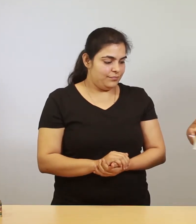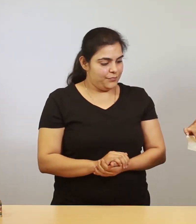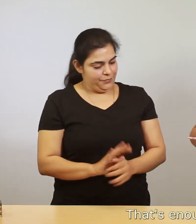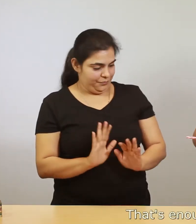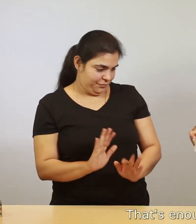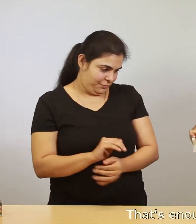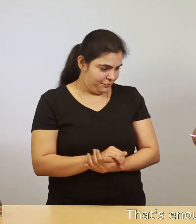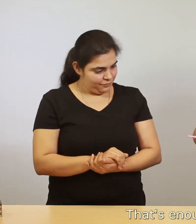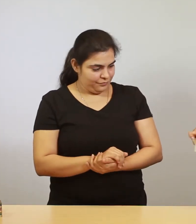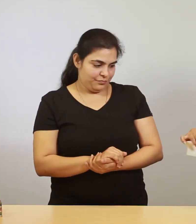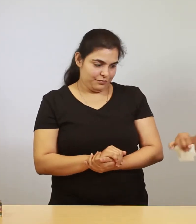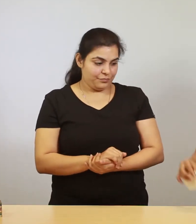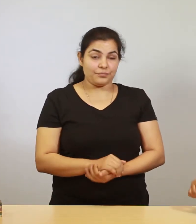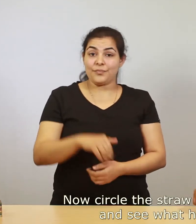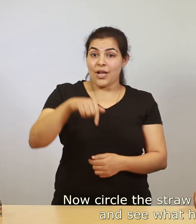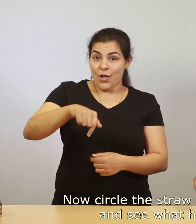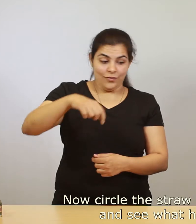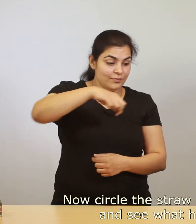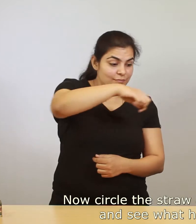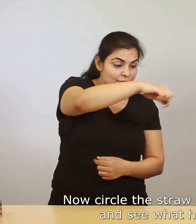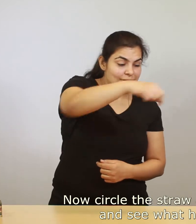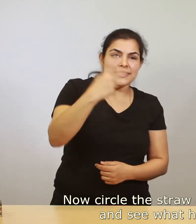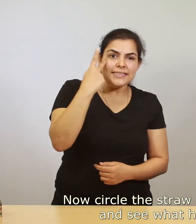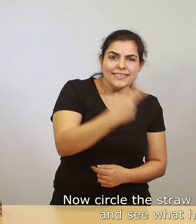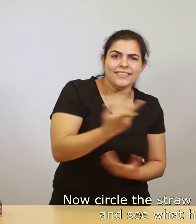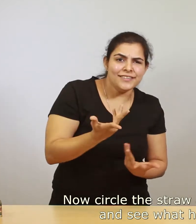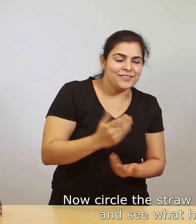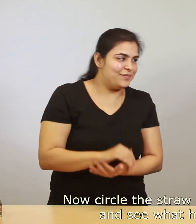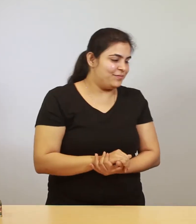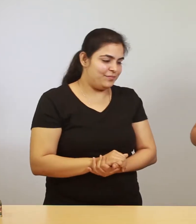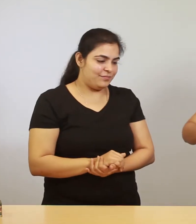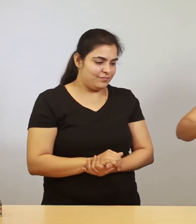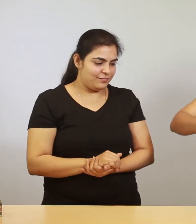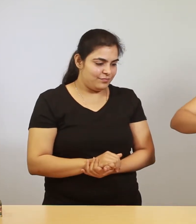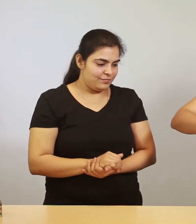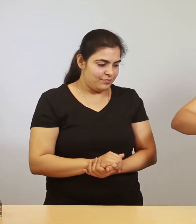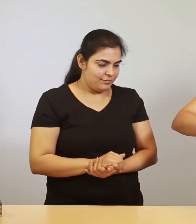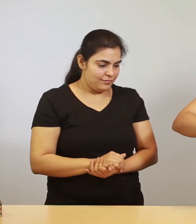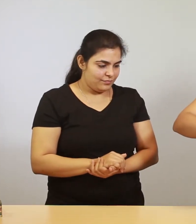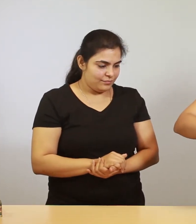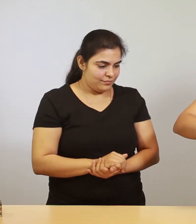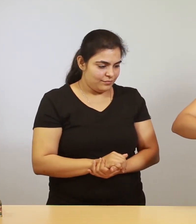that's enough great now circle the straw around the paper and see what happens oh